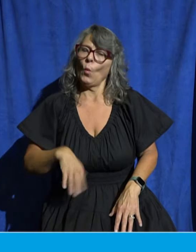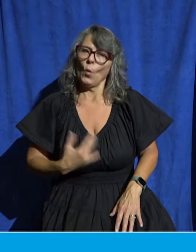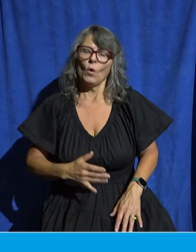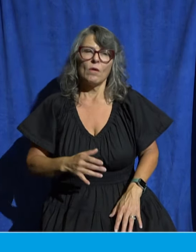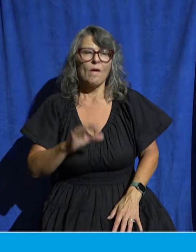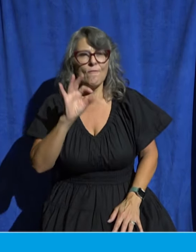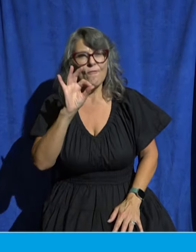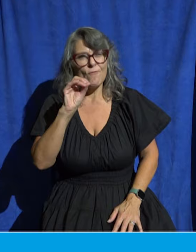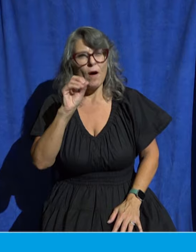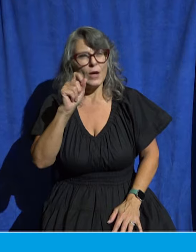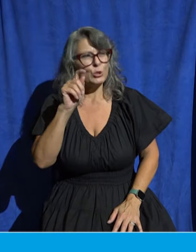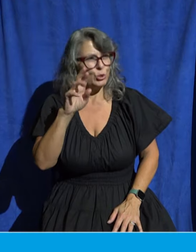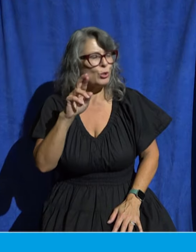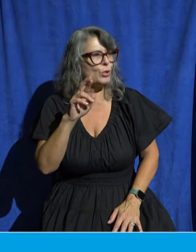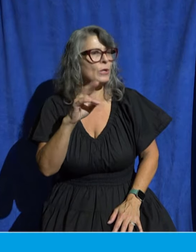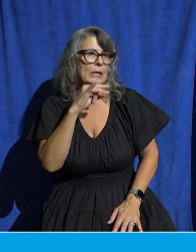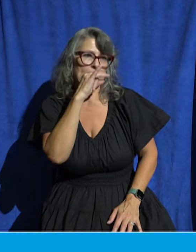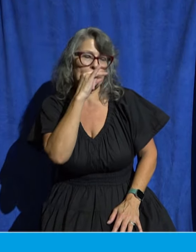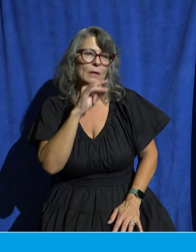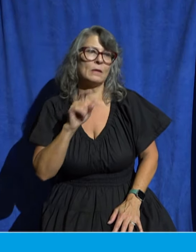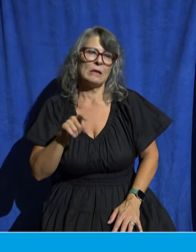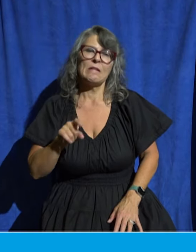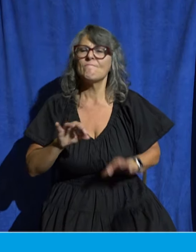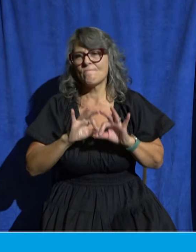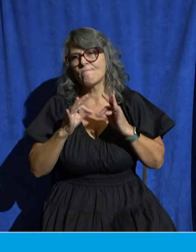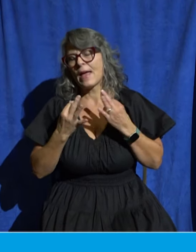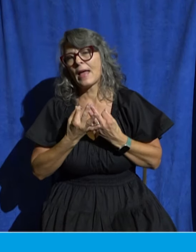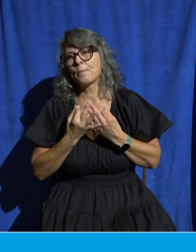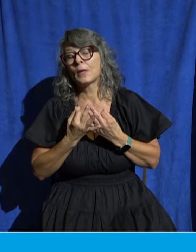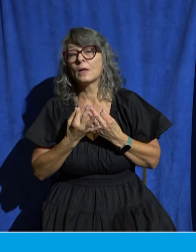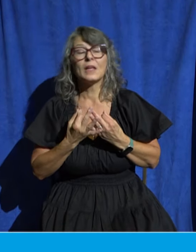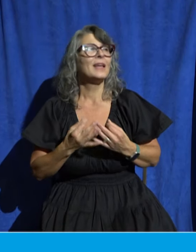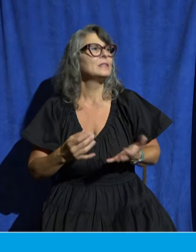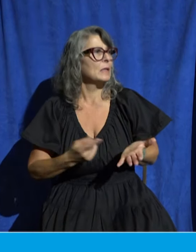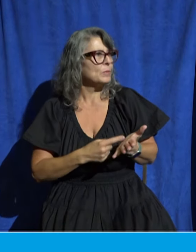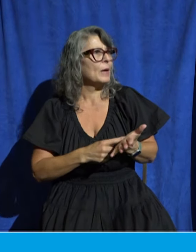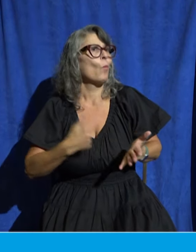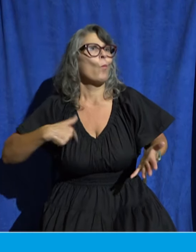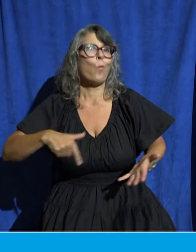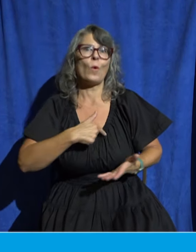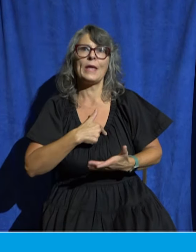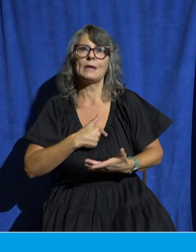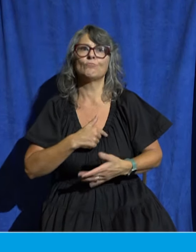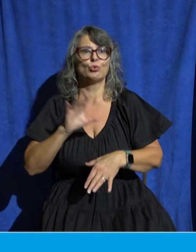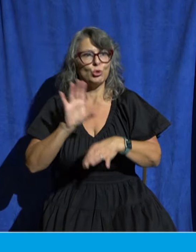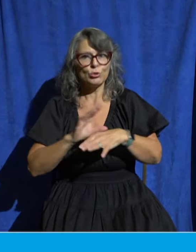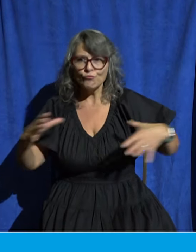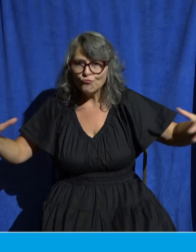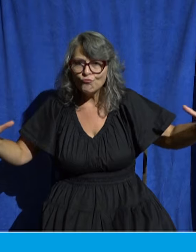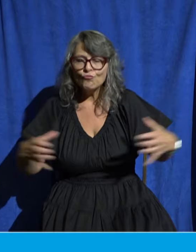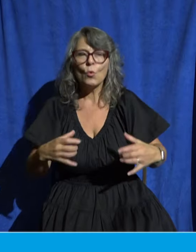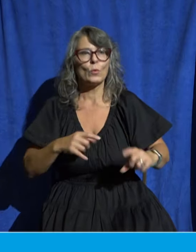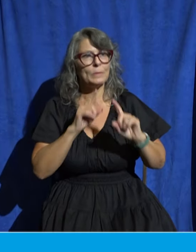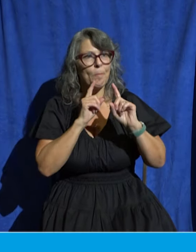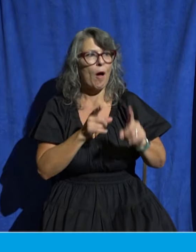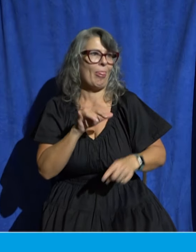God's Word and to call each other to respond to that need. So if you haven't had a chance to listen to that, I really want to encourage you to